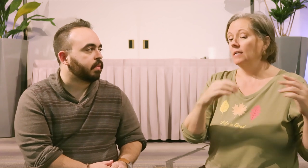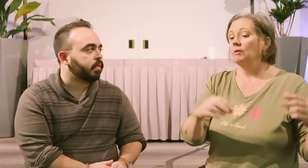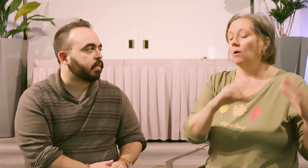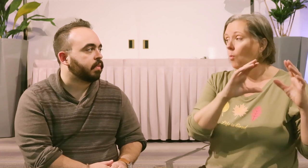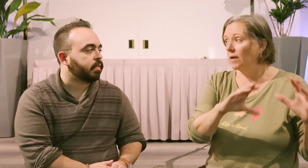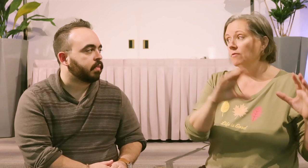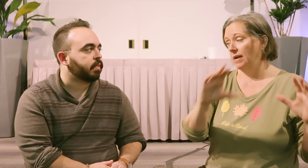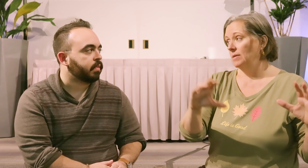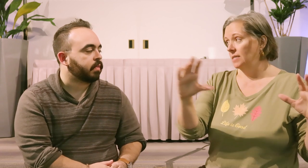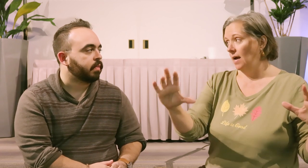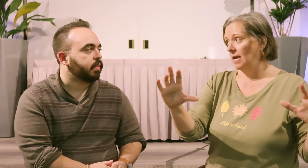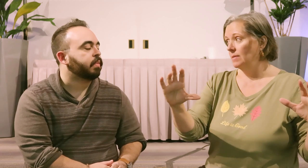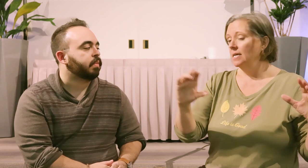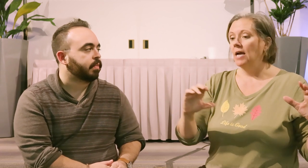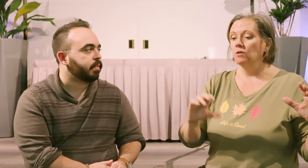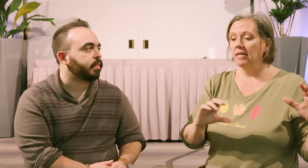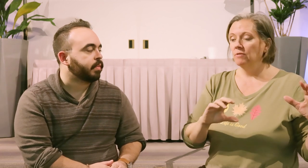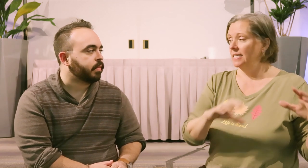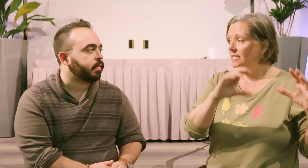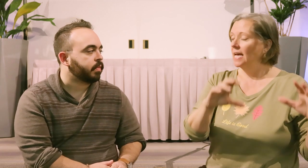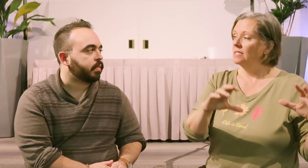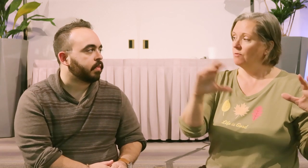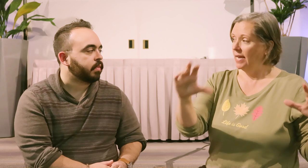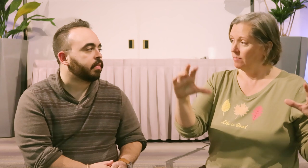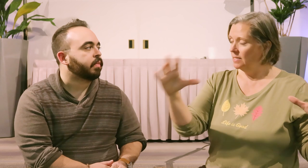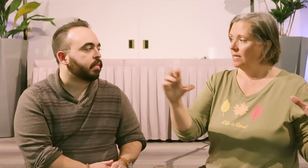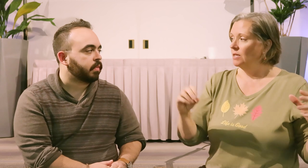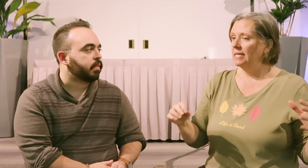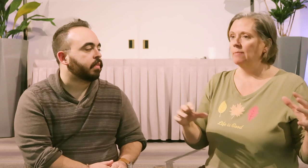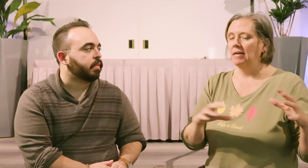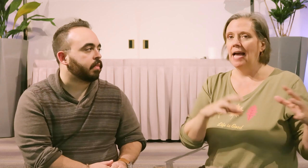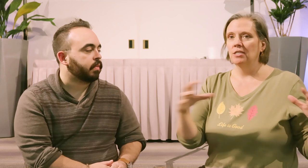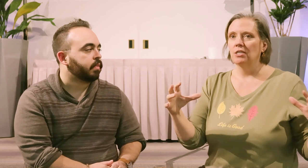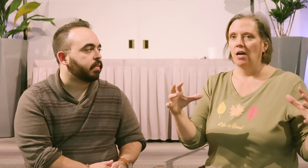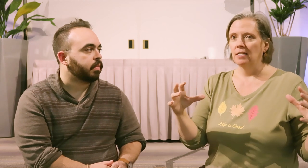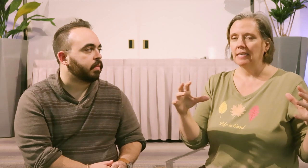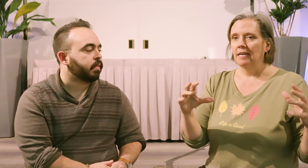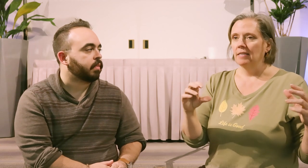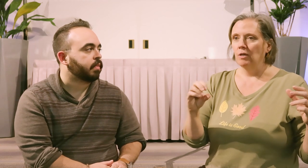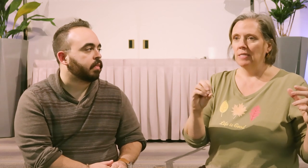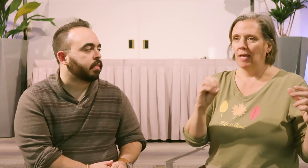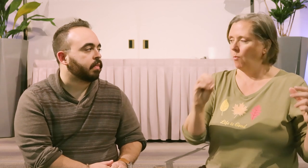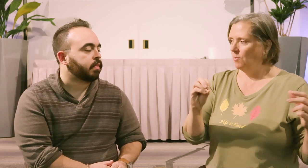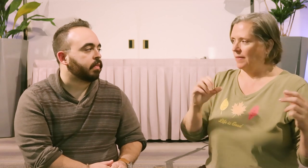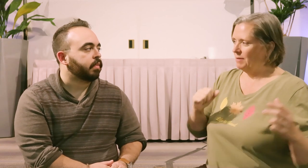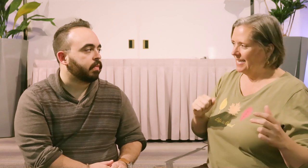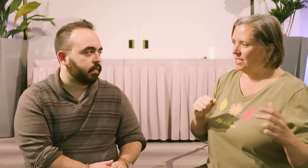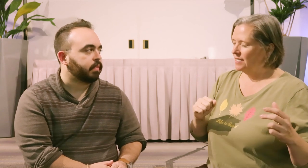literally on one frame at a time and you're looking for the intense frames. So if think about an action shot there's always like one part that really gets you in